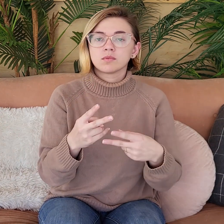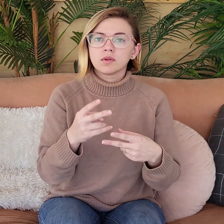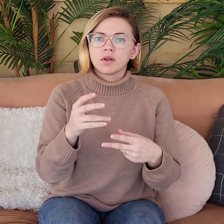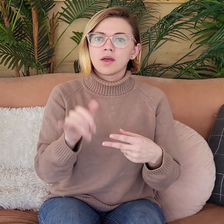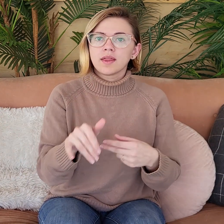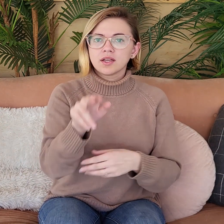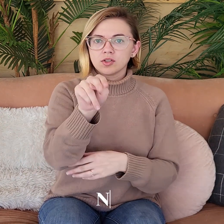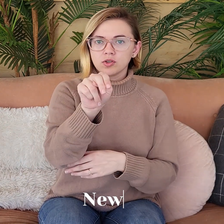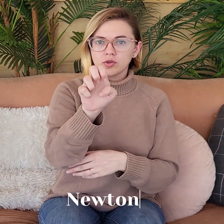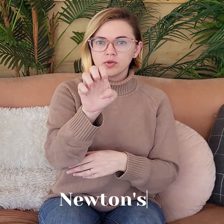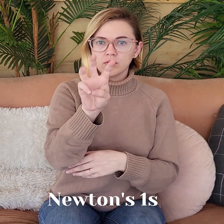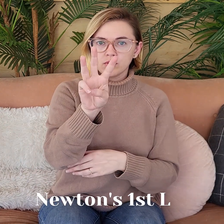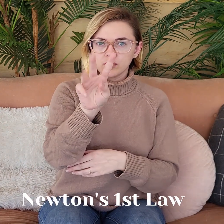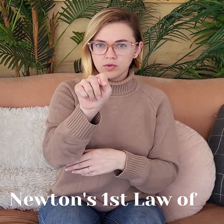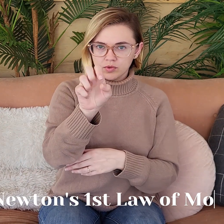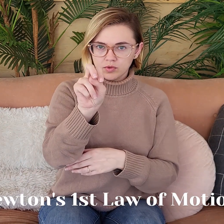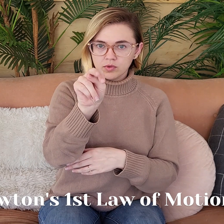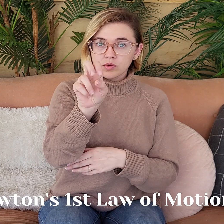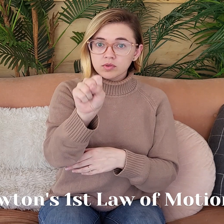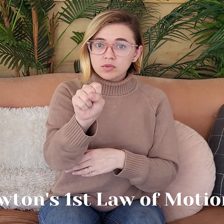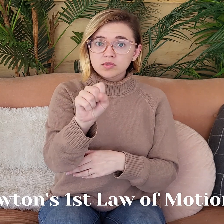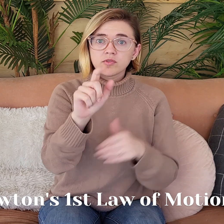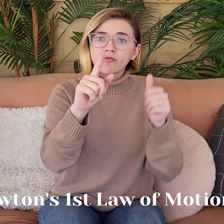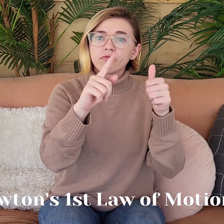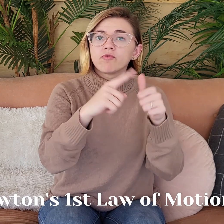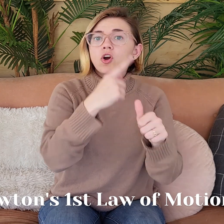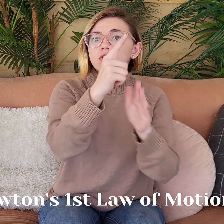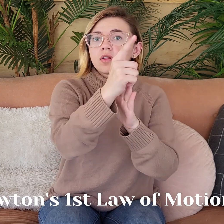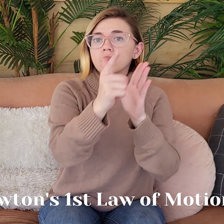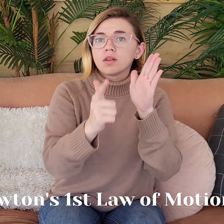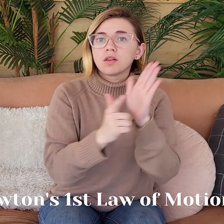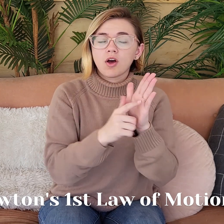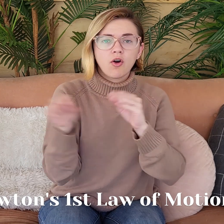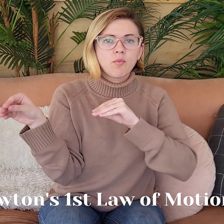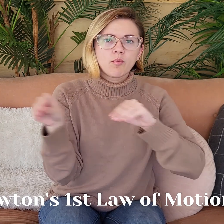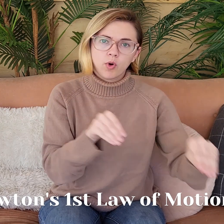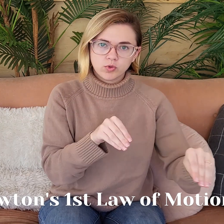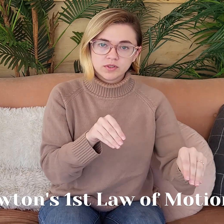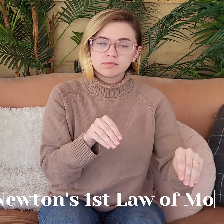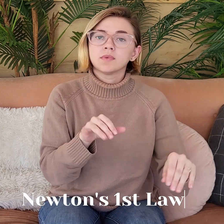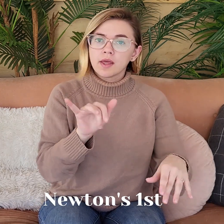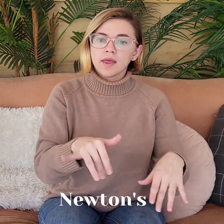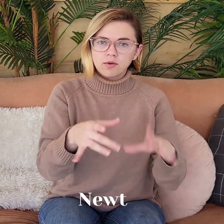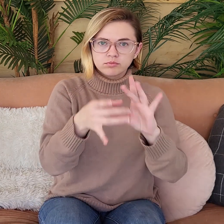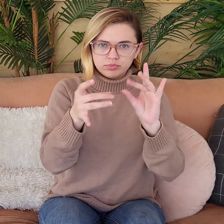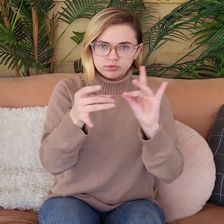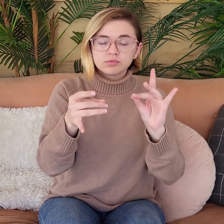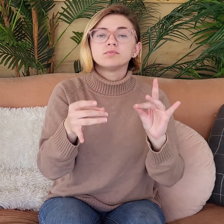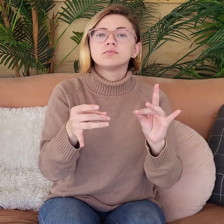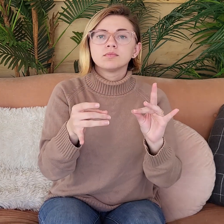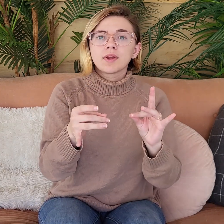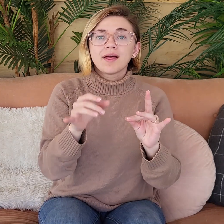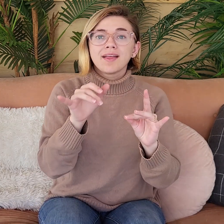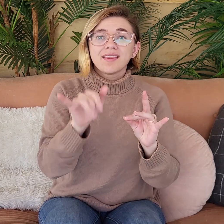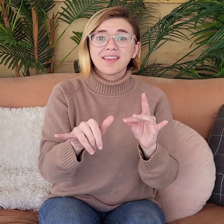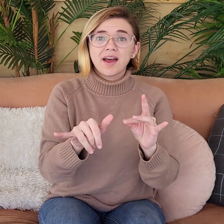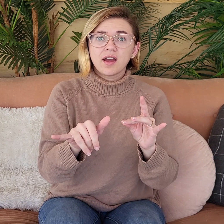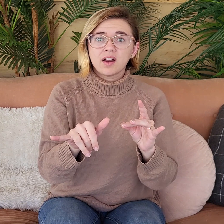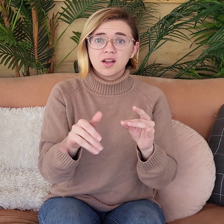Then we have the second law. That's Newton's first law of motion. And that states